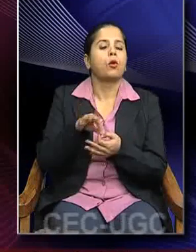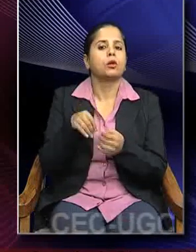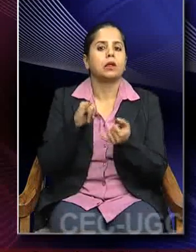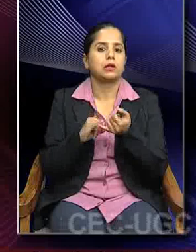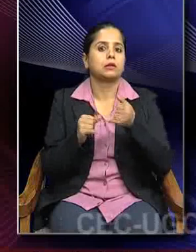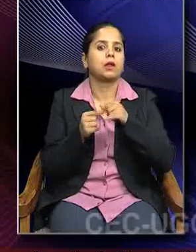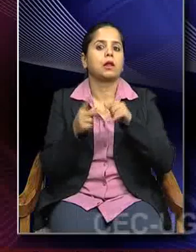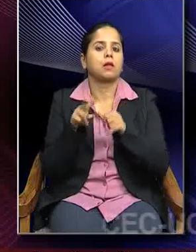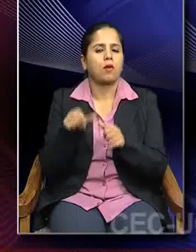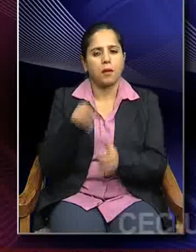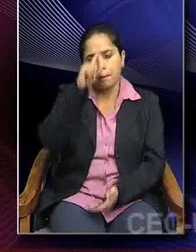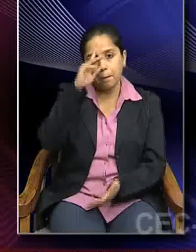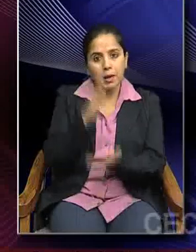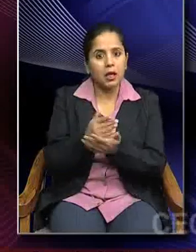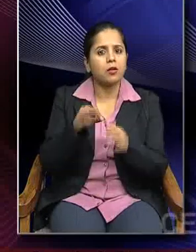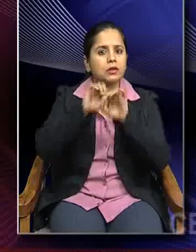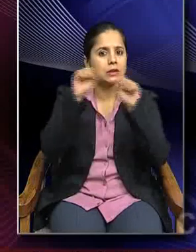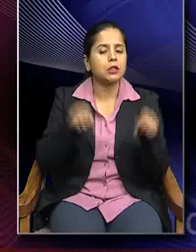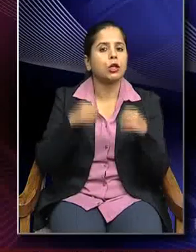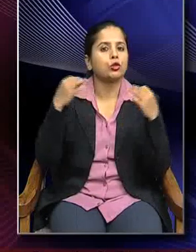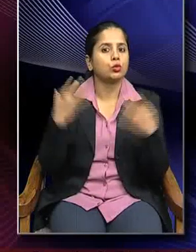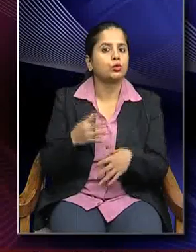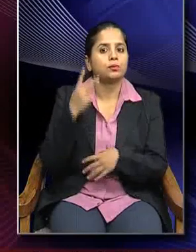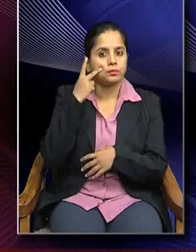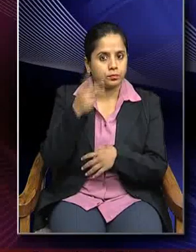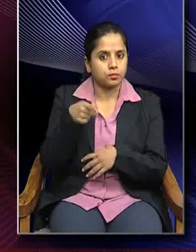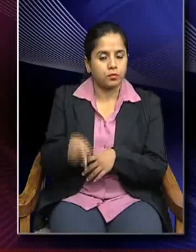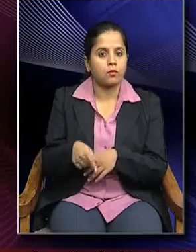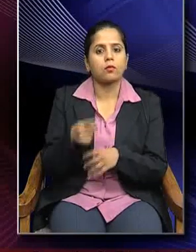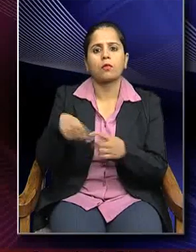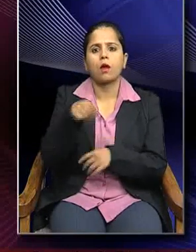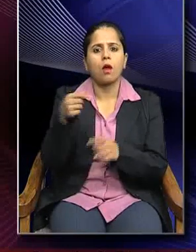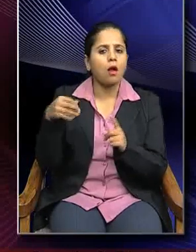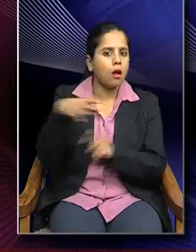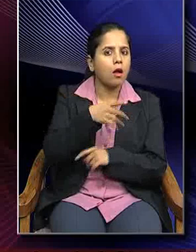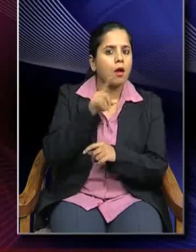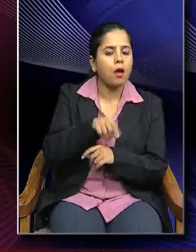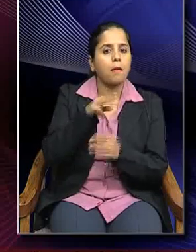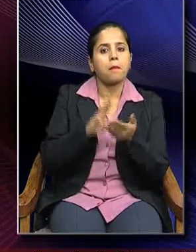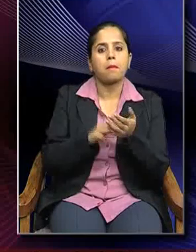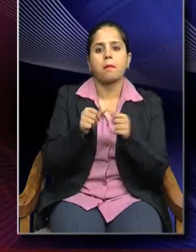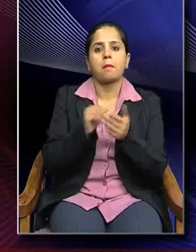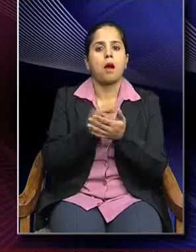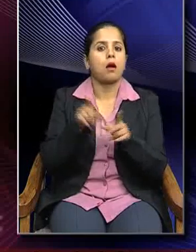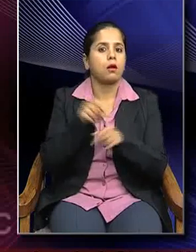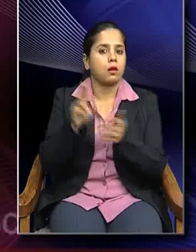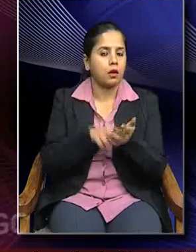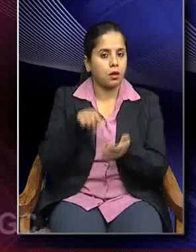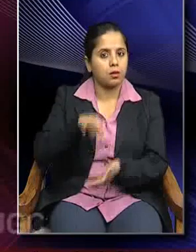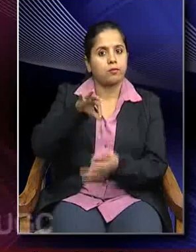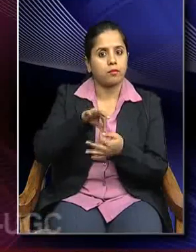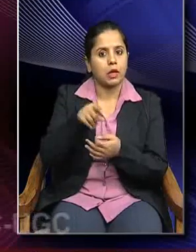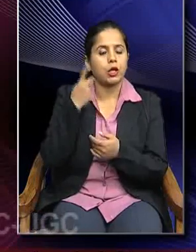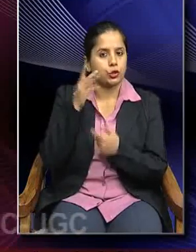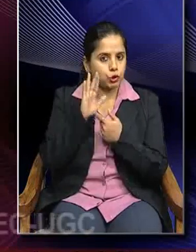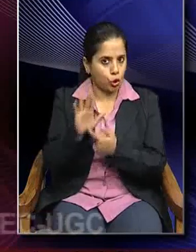belief system, this new belief system that is endorsed by Mahayan Buddhism is something that is represented,